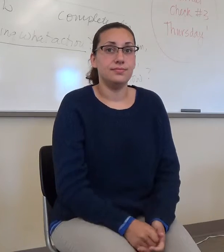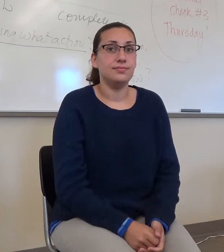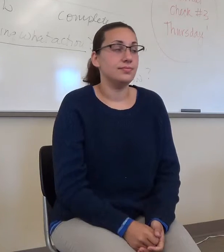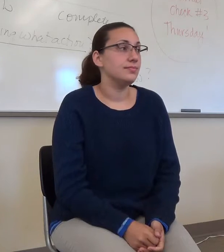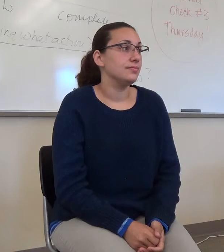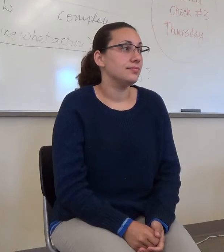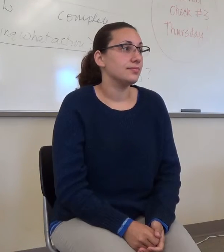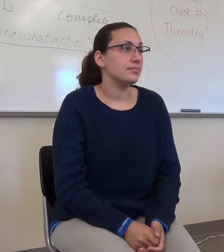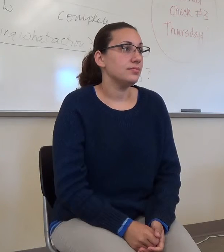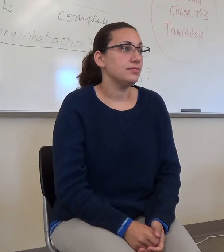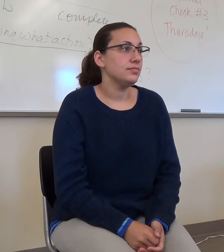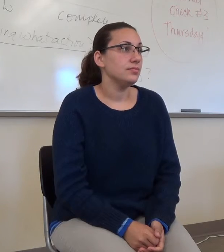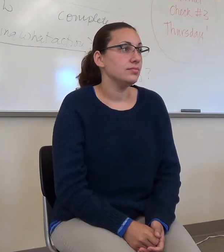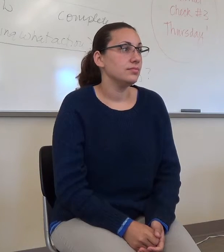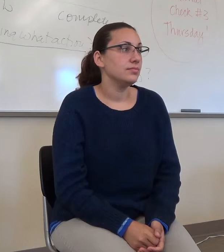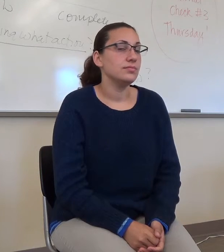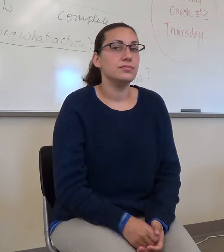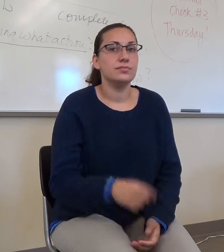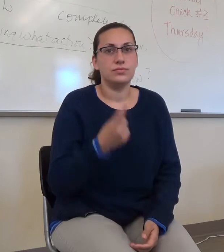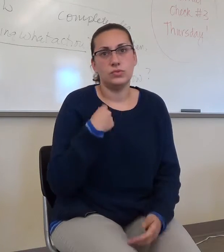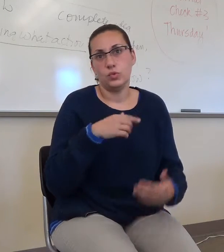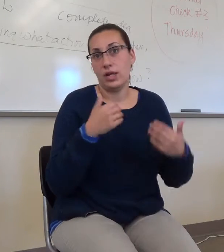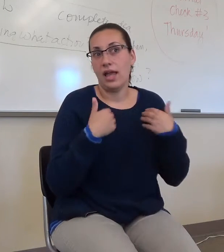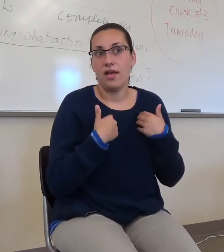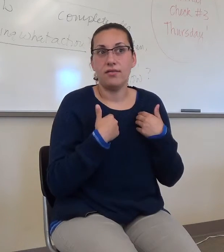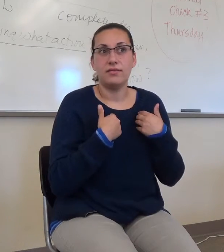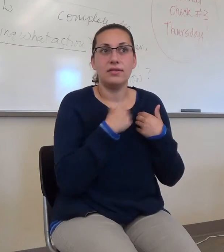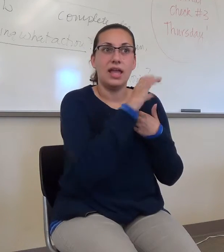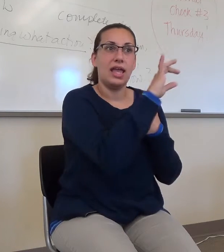1825 verse 18.